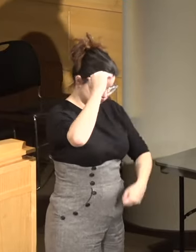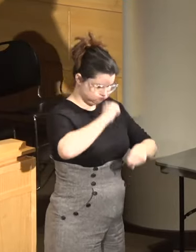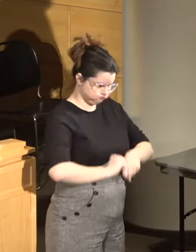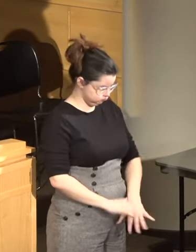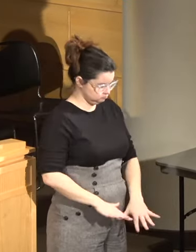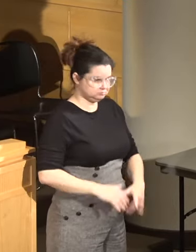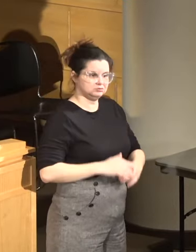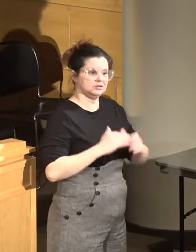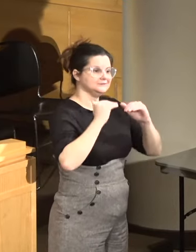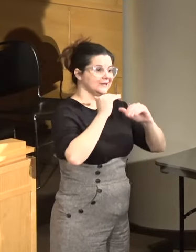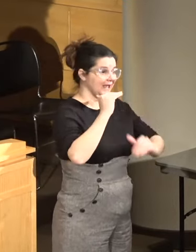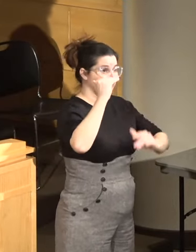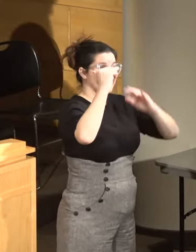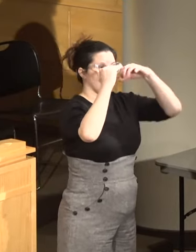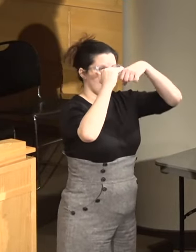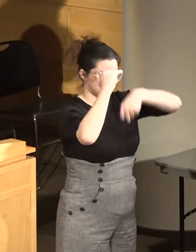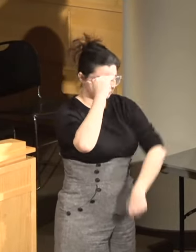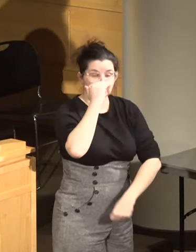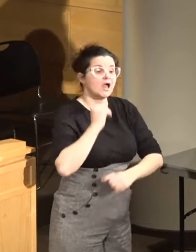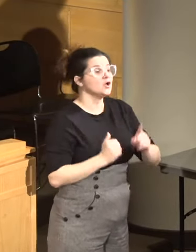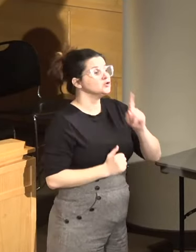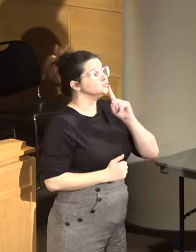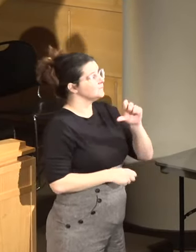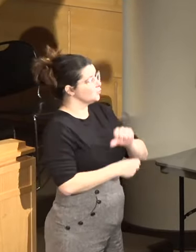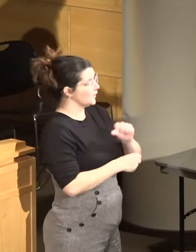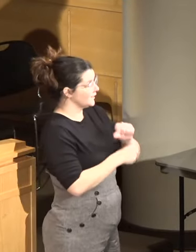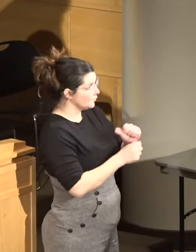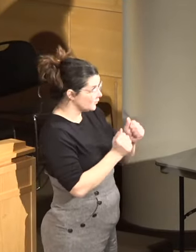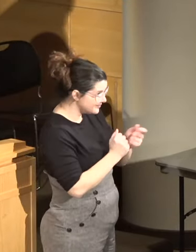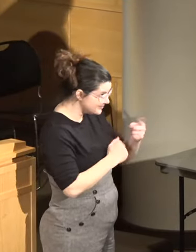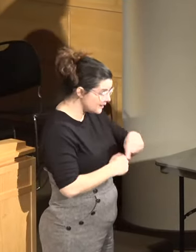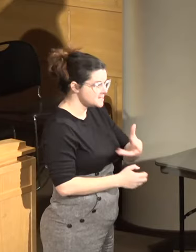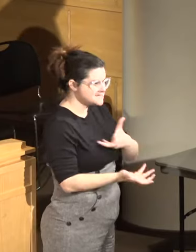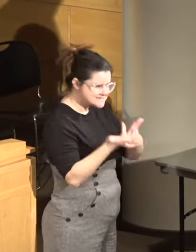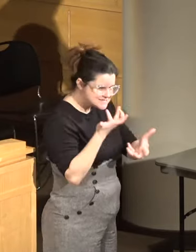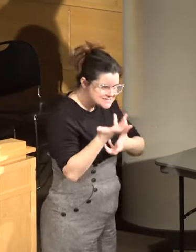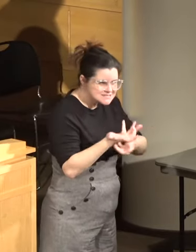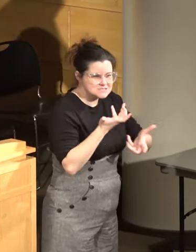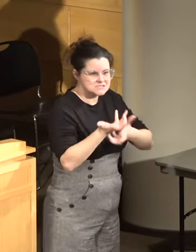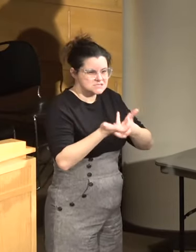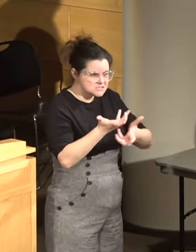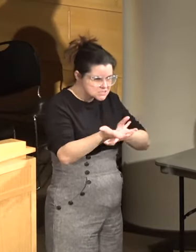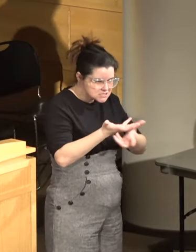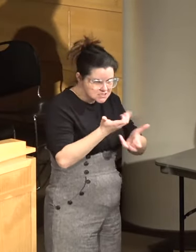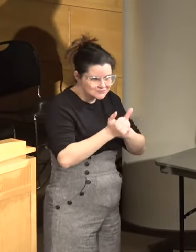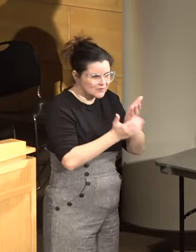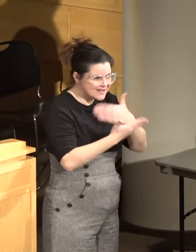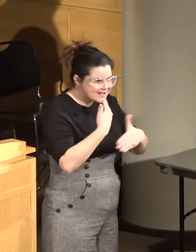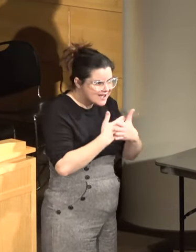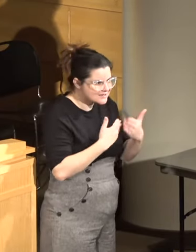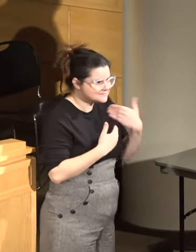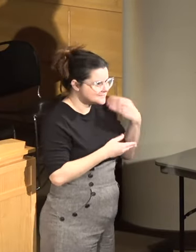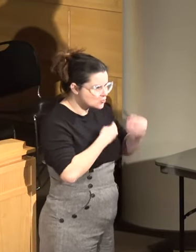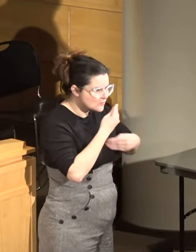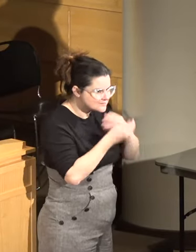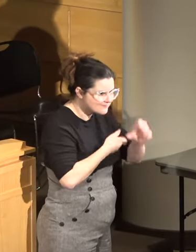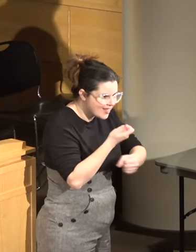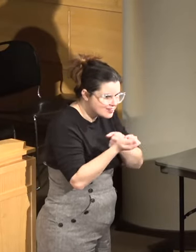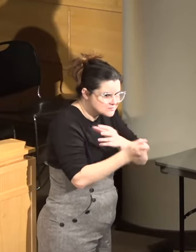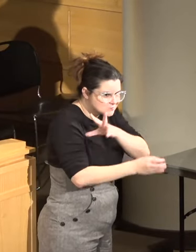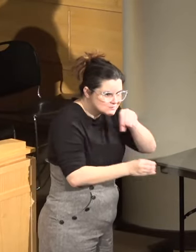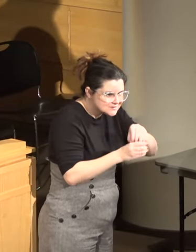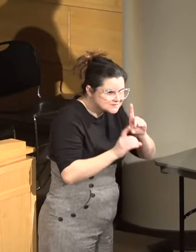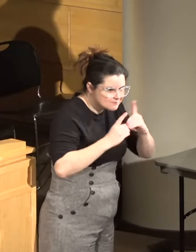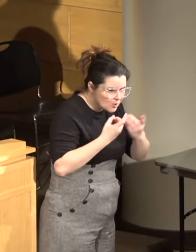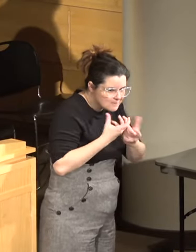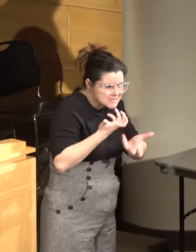went way down. And so we have been working with them to find the next generation of allies within the department that